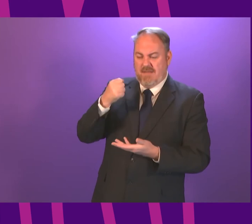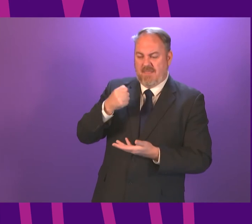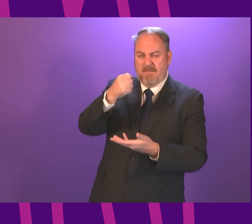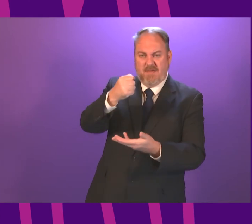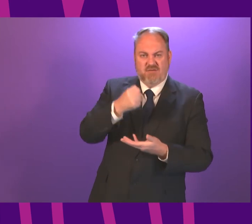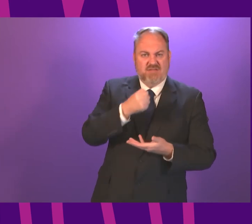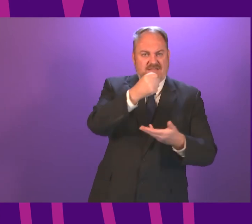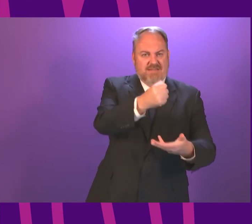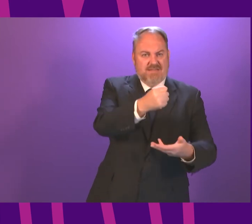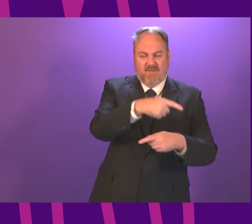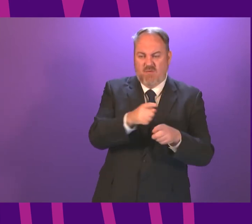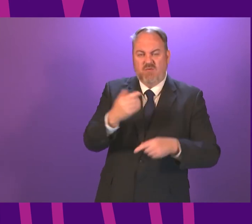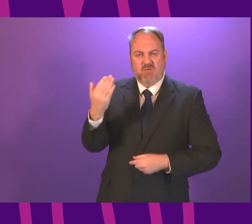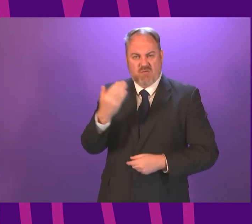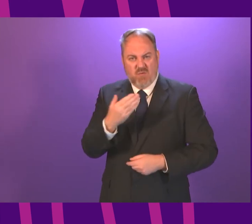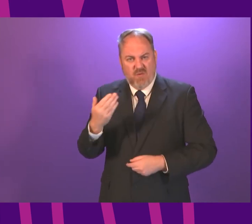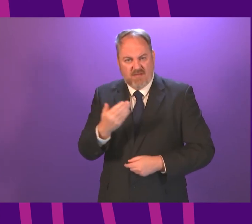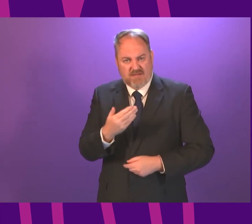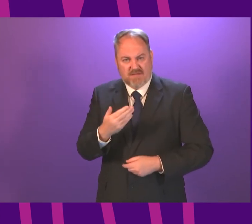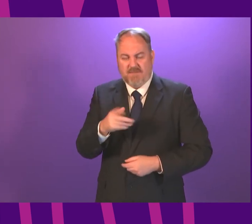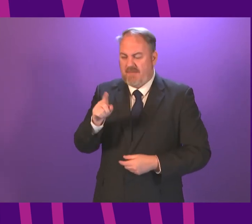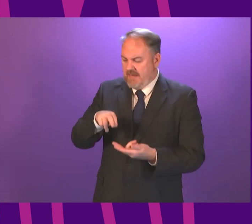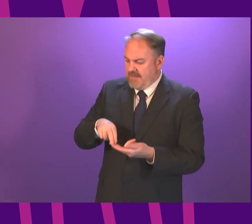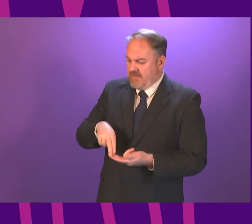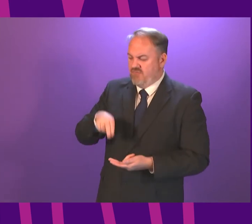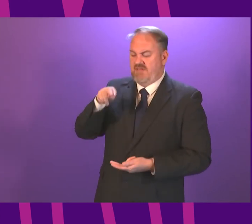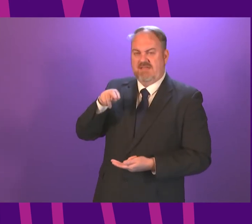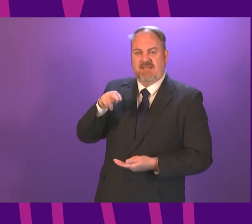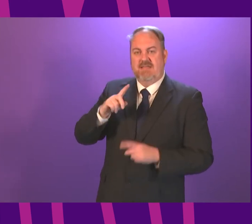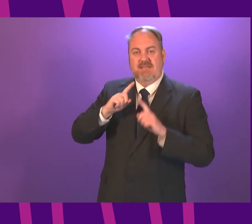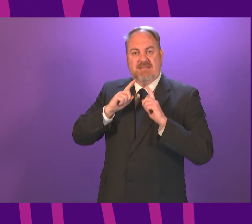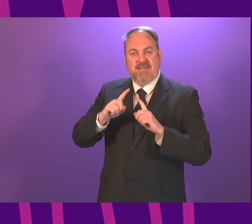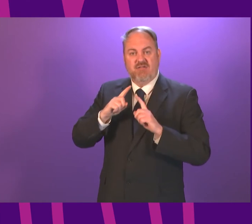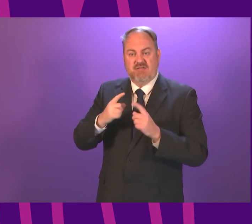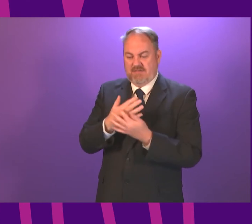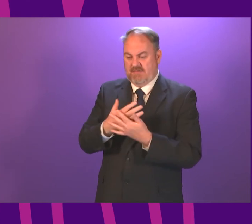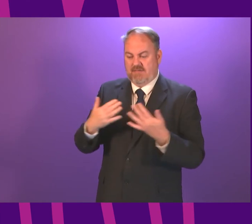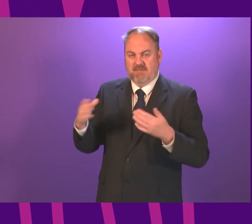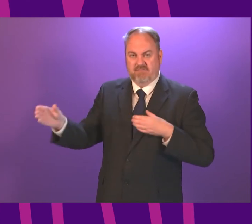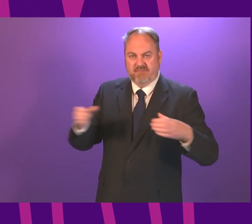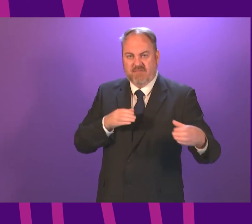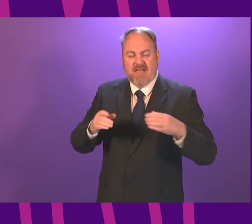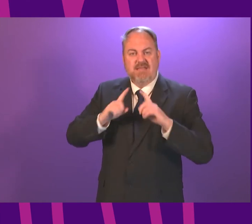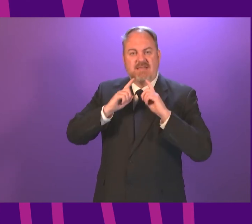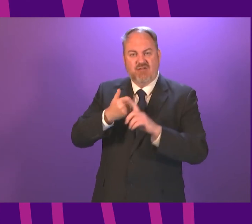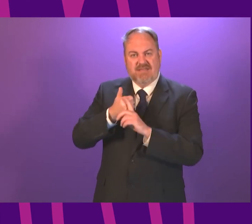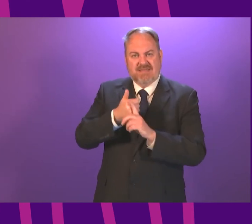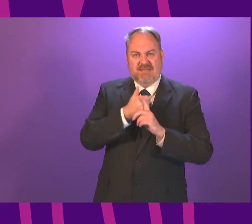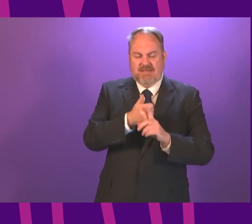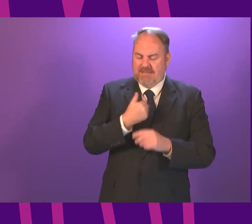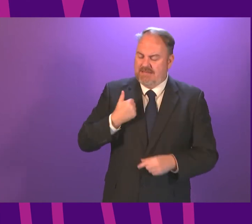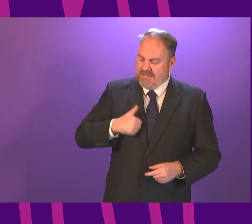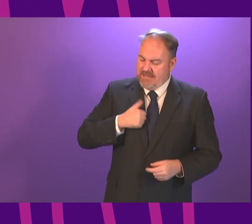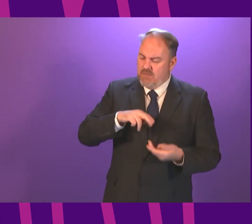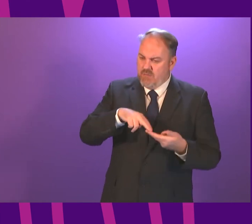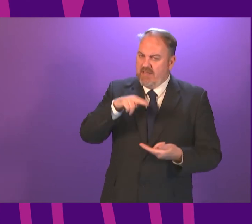and that we also need to see significant increases in teacher numbers and teaching assistants across the